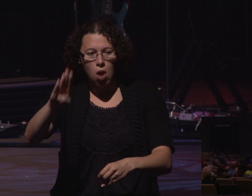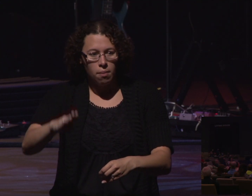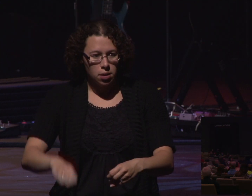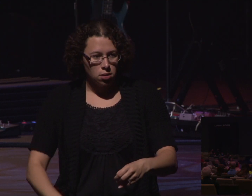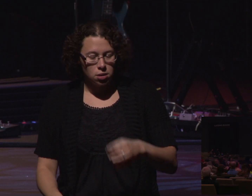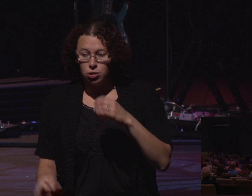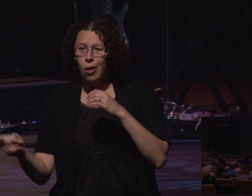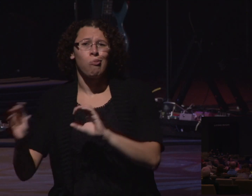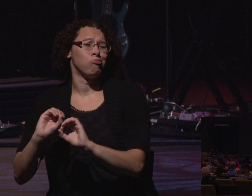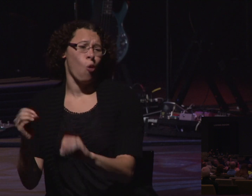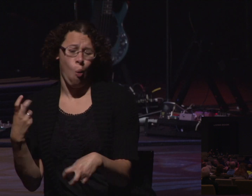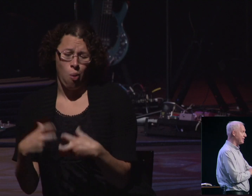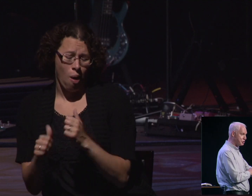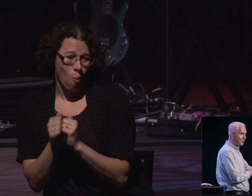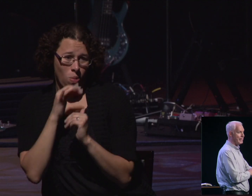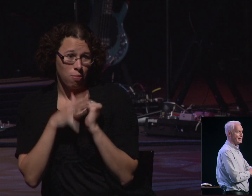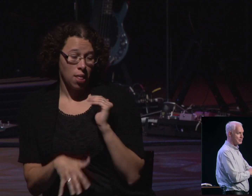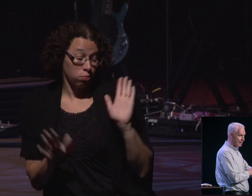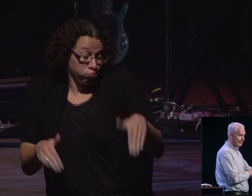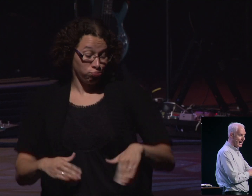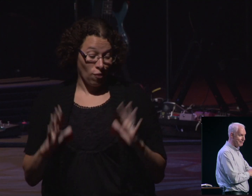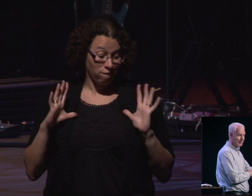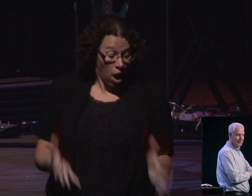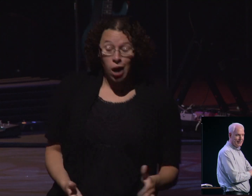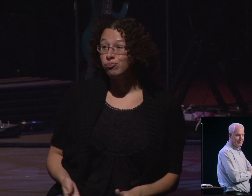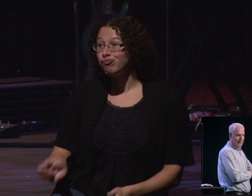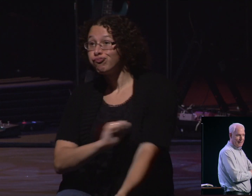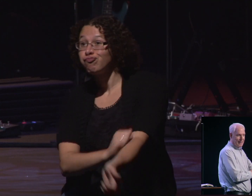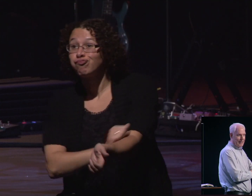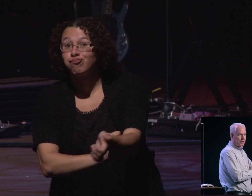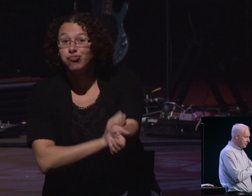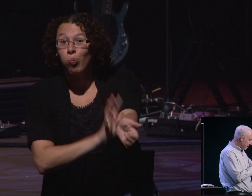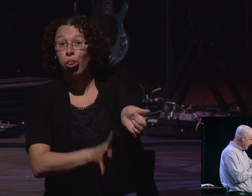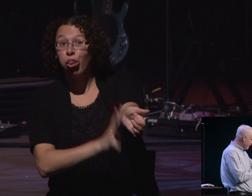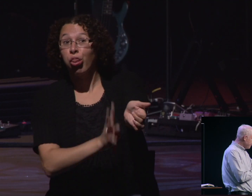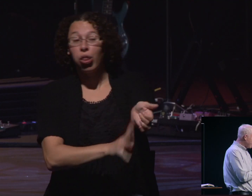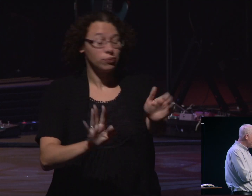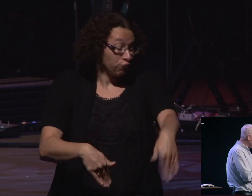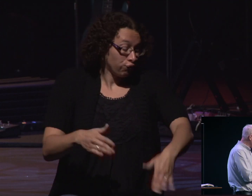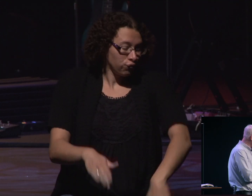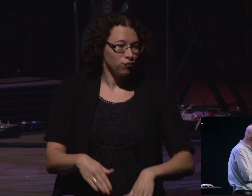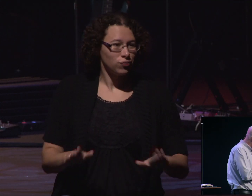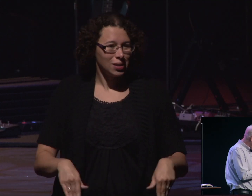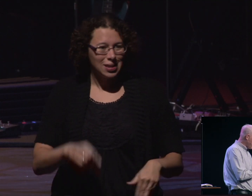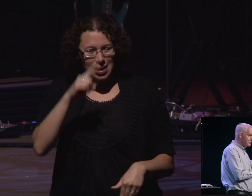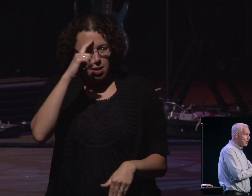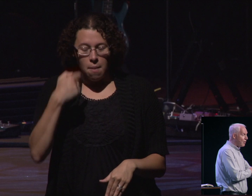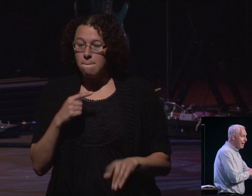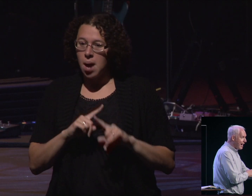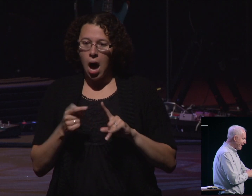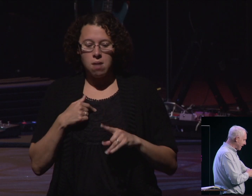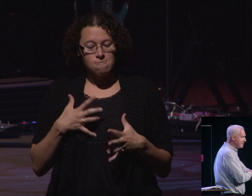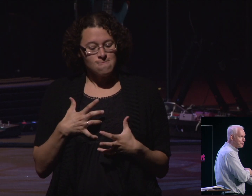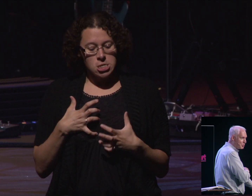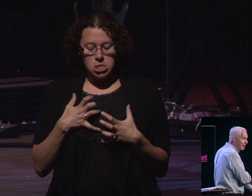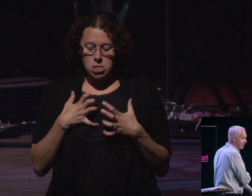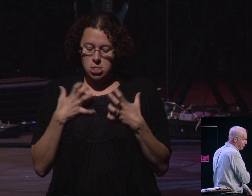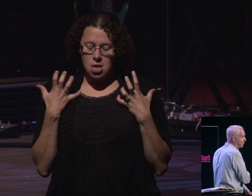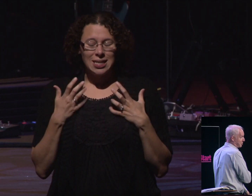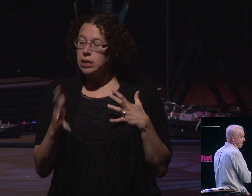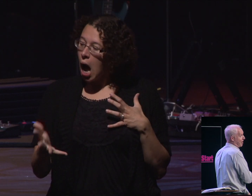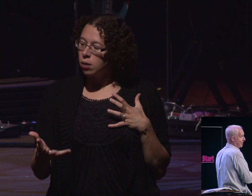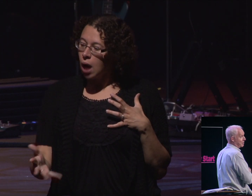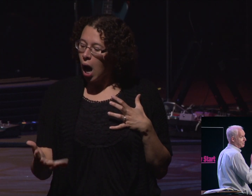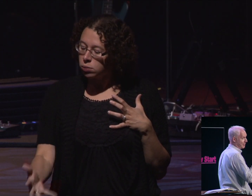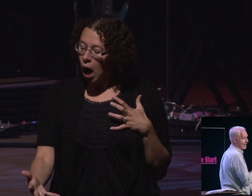no issue with blood. She's thoroughly enjoying this a lot because she wants to watch me squirm. So I got a really